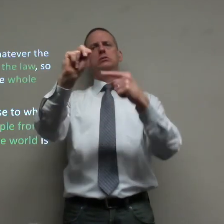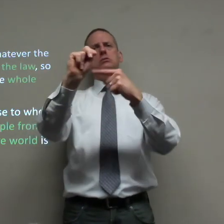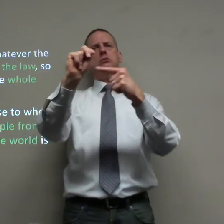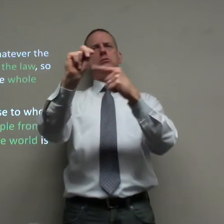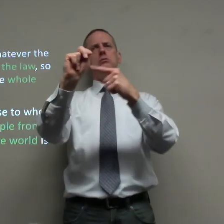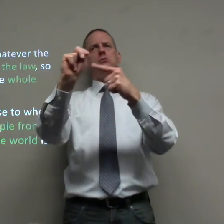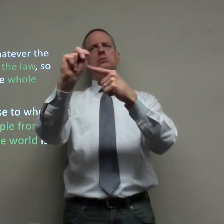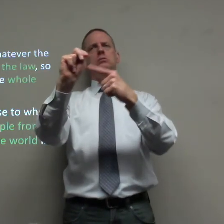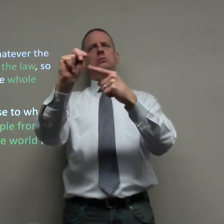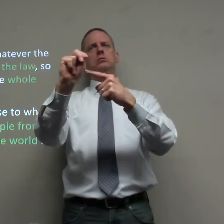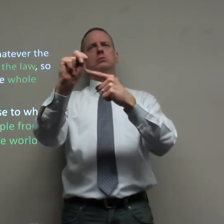because he's a sinner